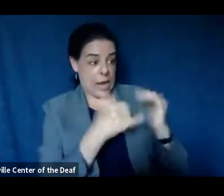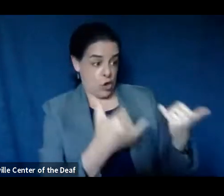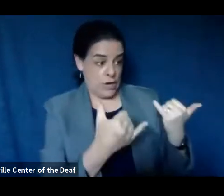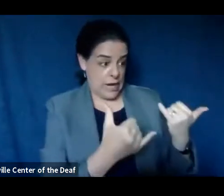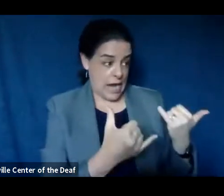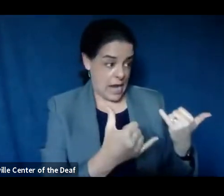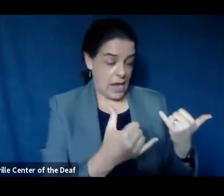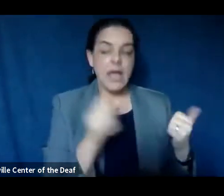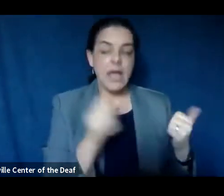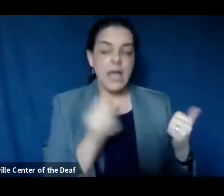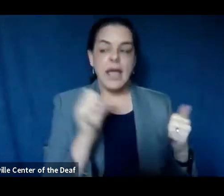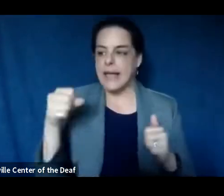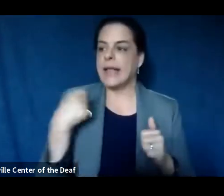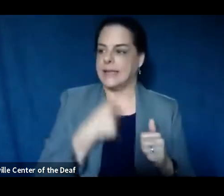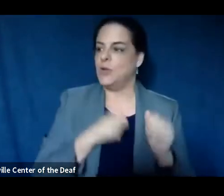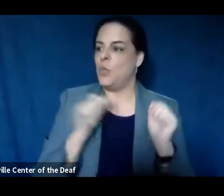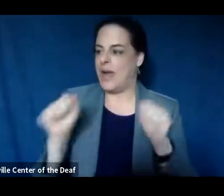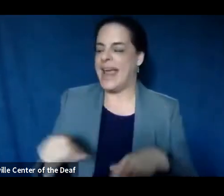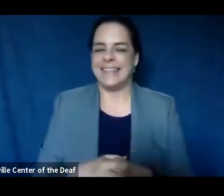asking. Yes, we can.